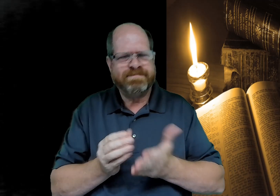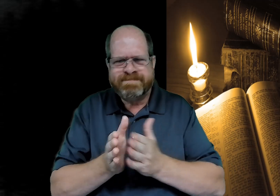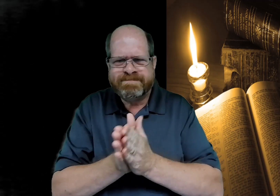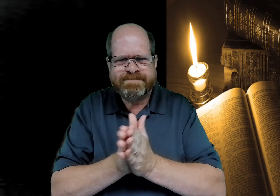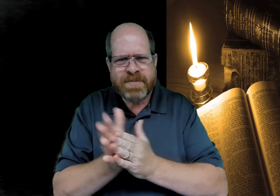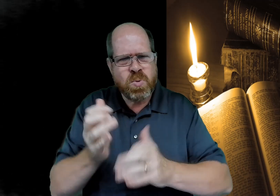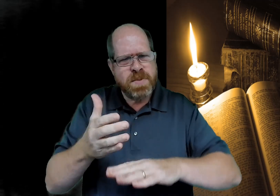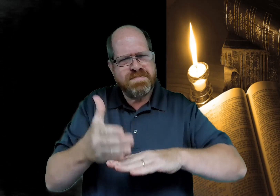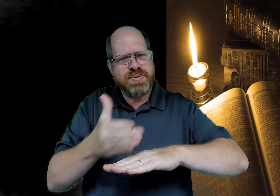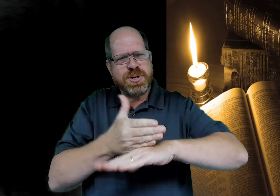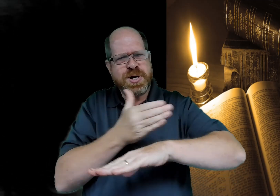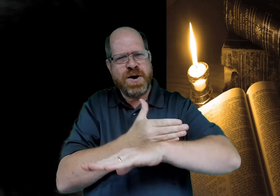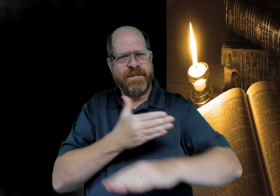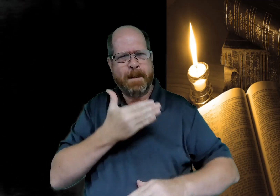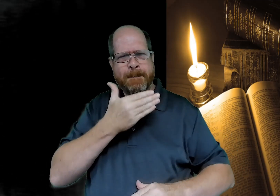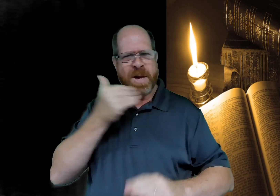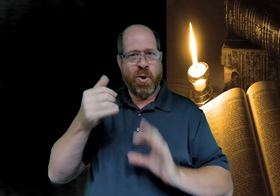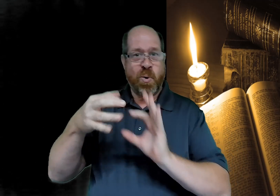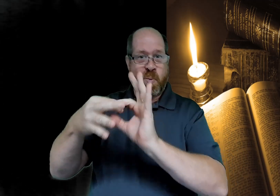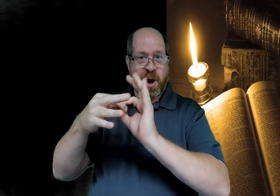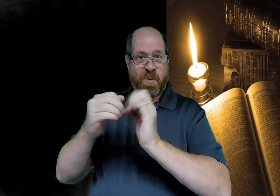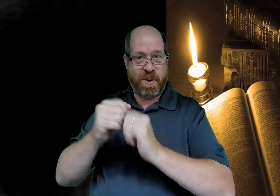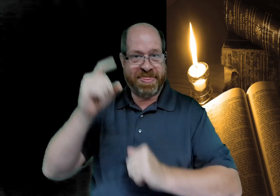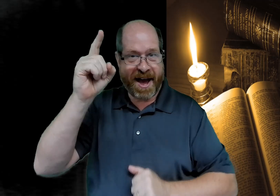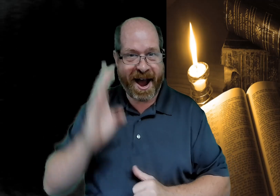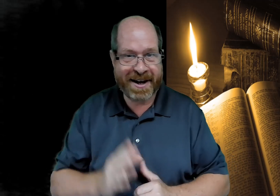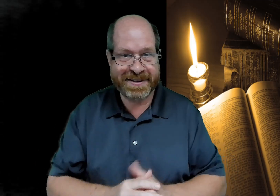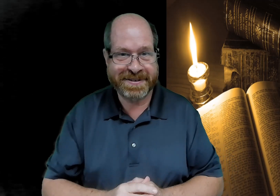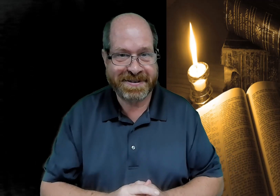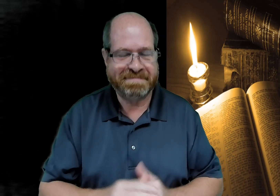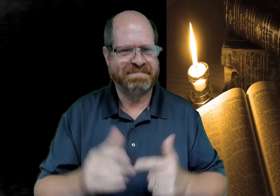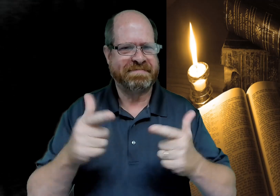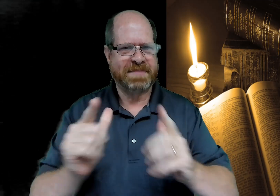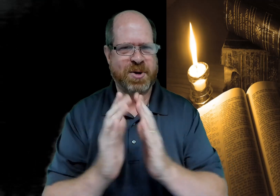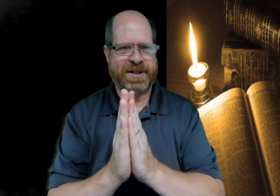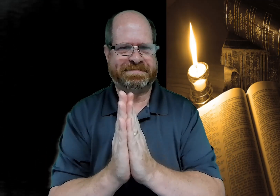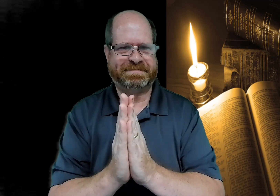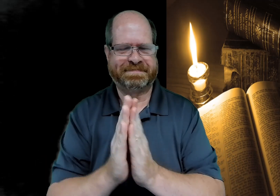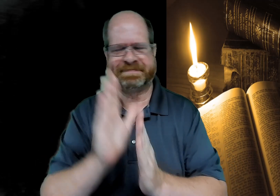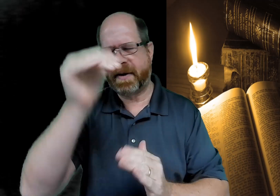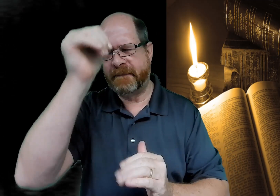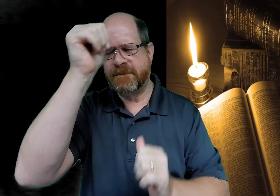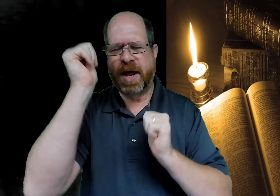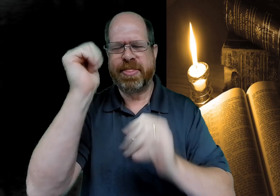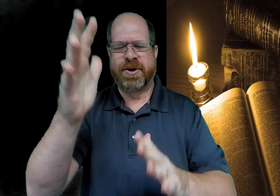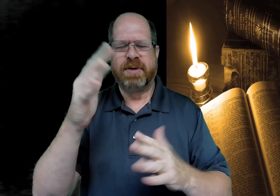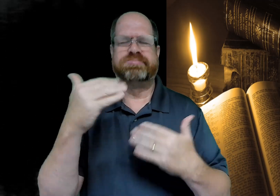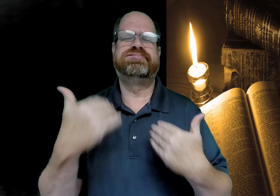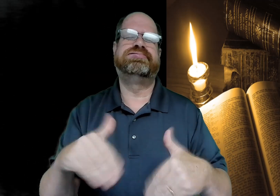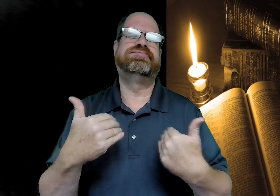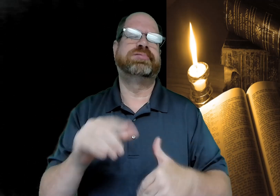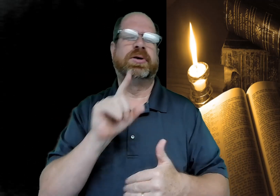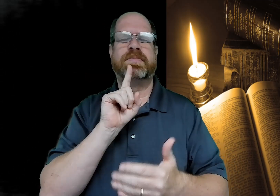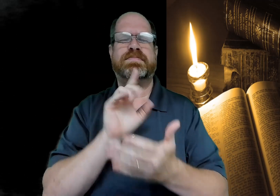we'll learn how we can improve to have a better relationship with him let's pray heavenly father